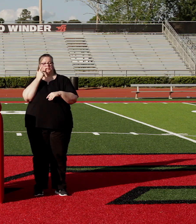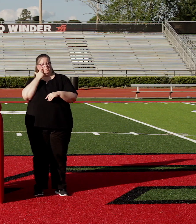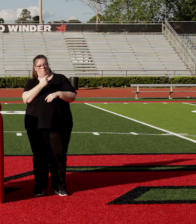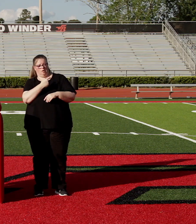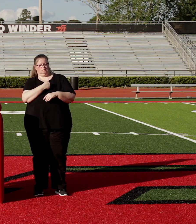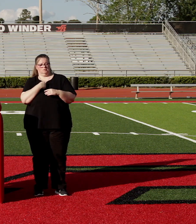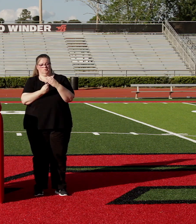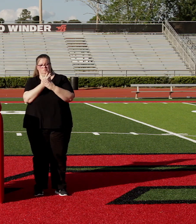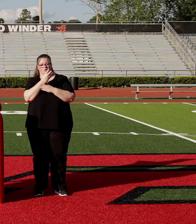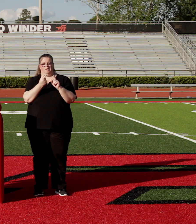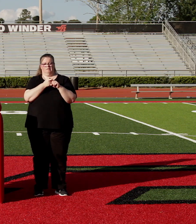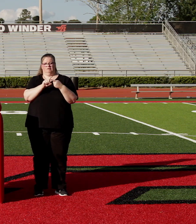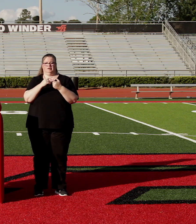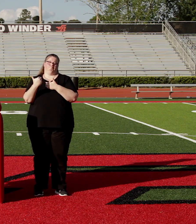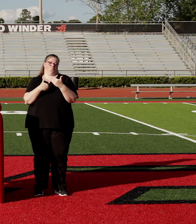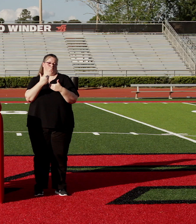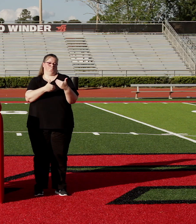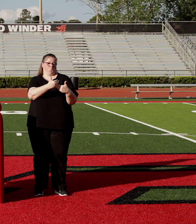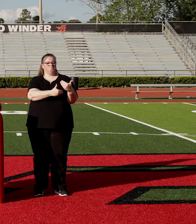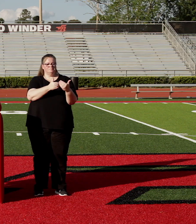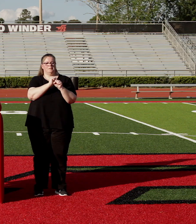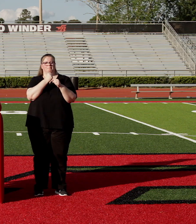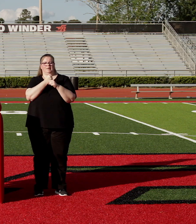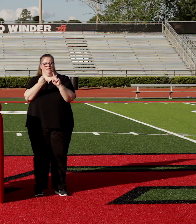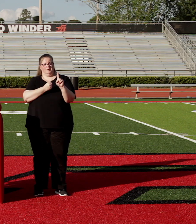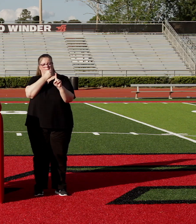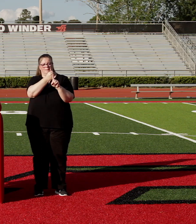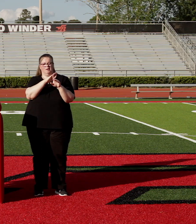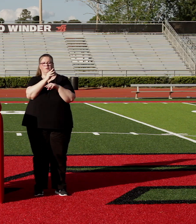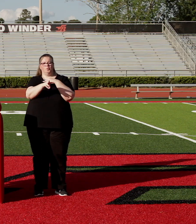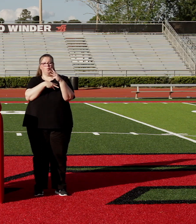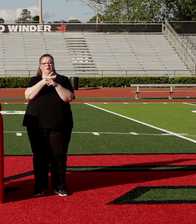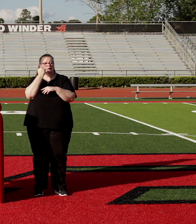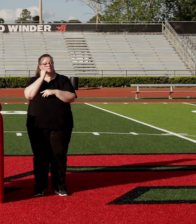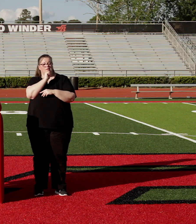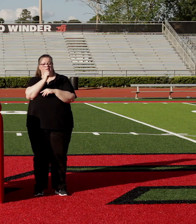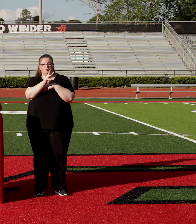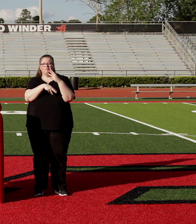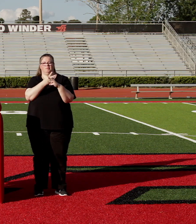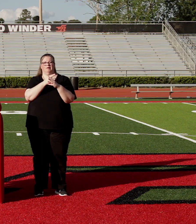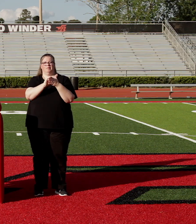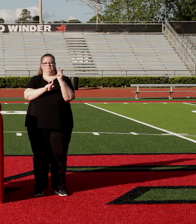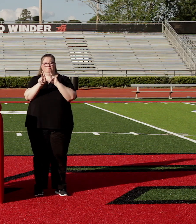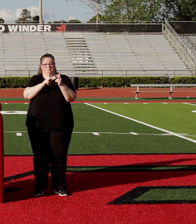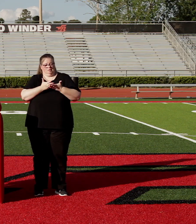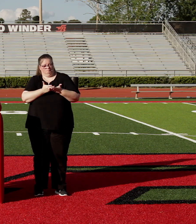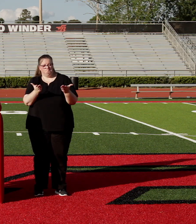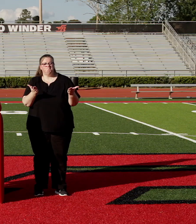and the friends who were there every step of the way to make an impact on the world, and if not the world, the people around you,